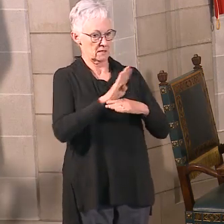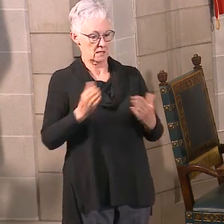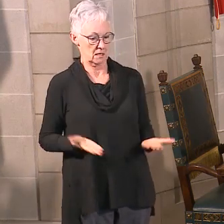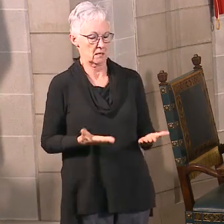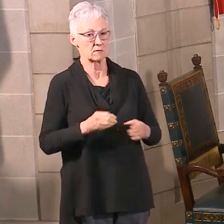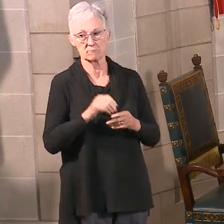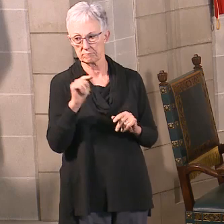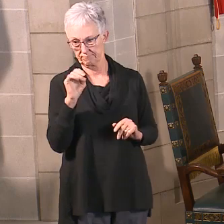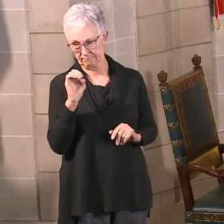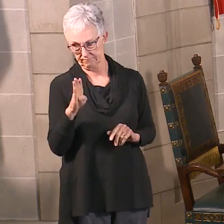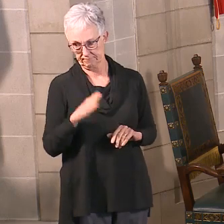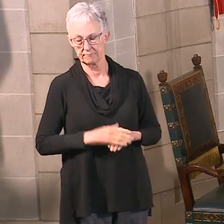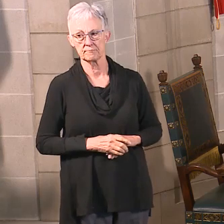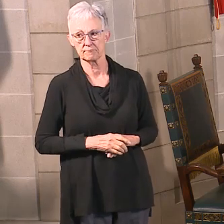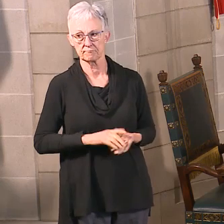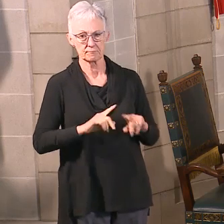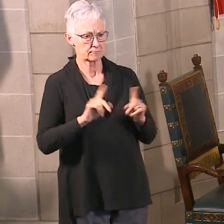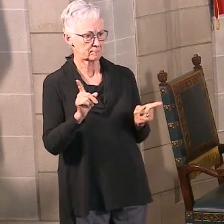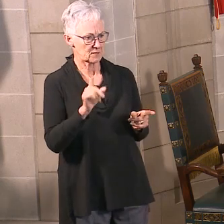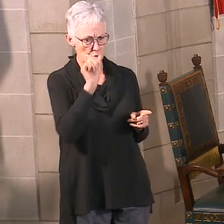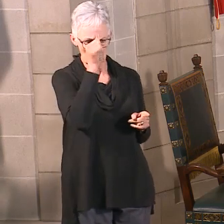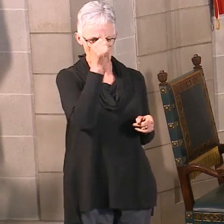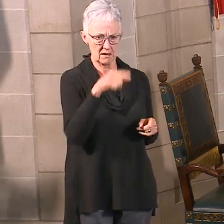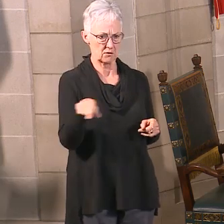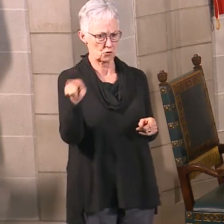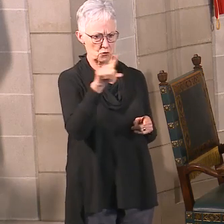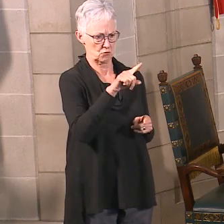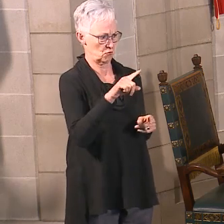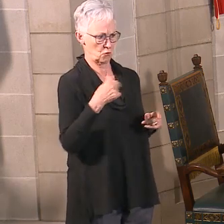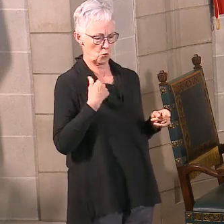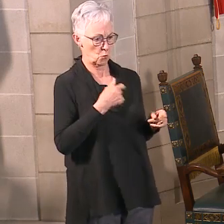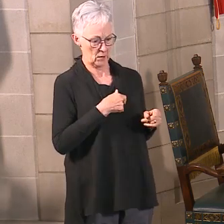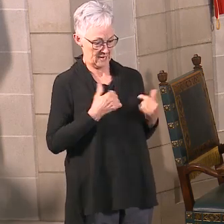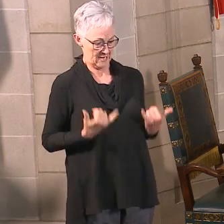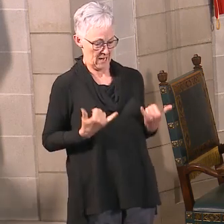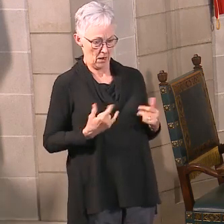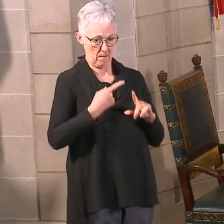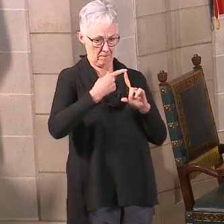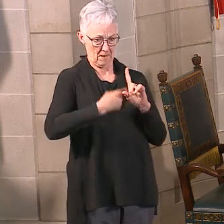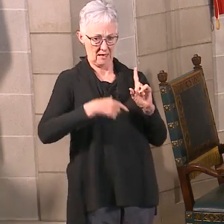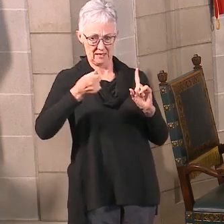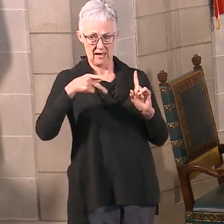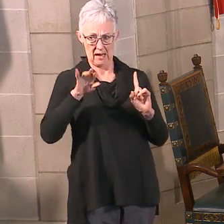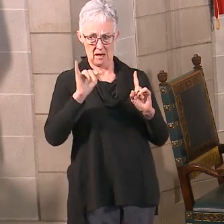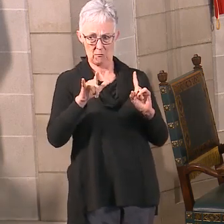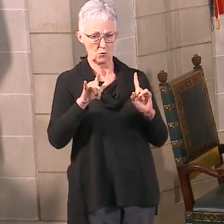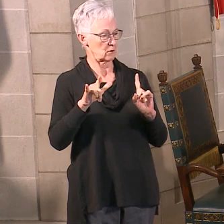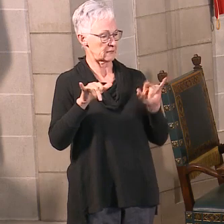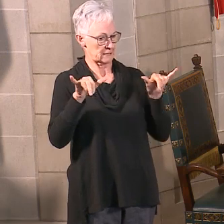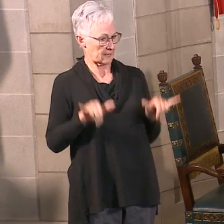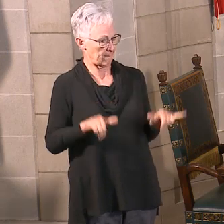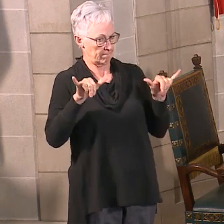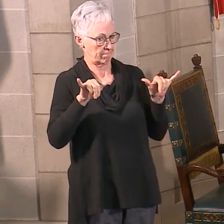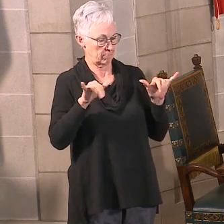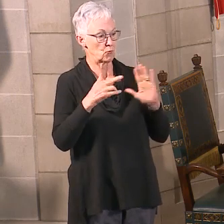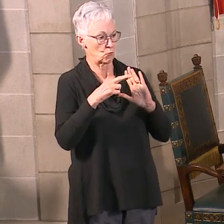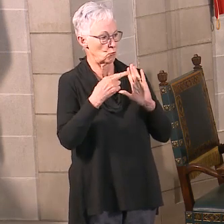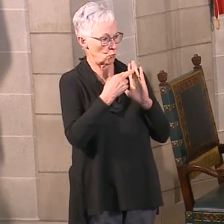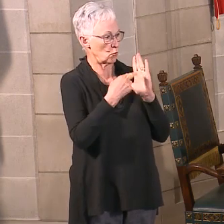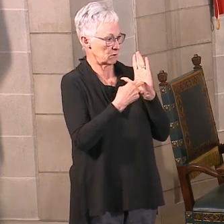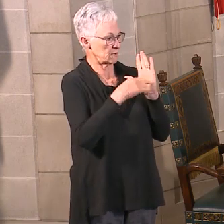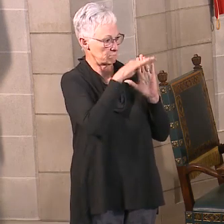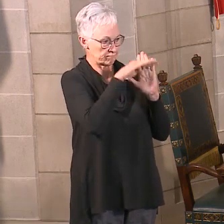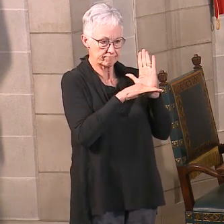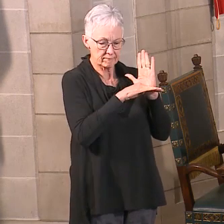too, I want to remind people we're not doing anything different in April. We're going to continue to focus on stay home, stay healthy, stay connected here in April.